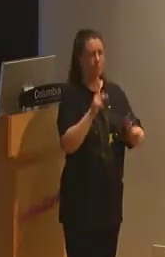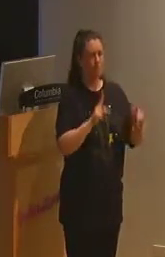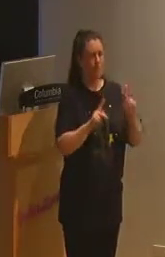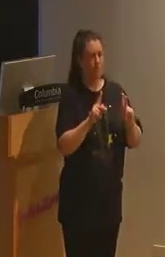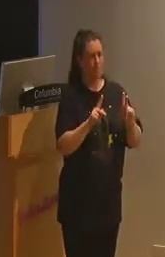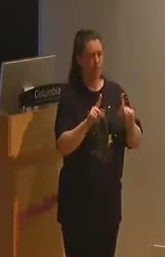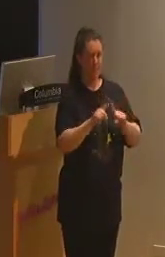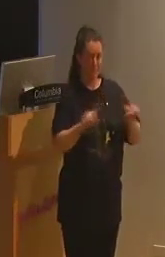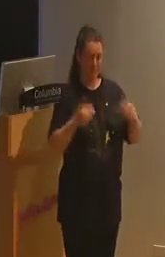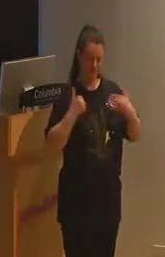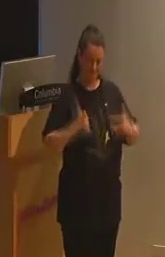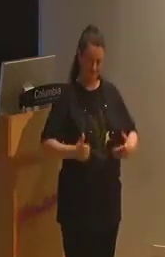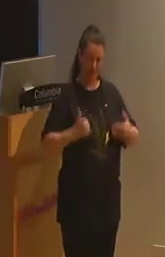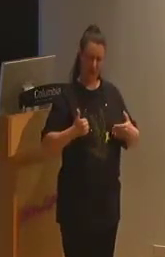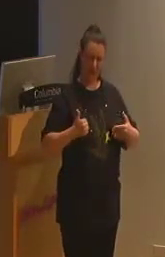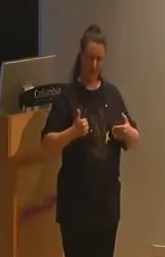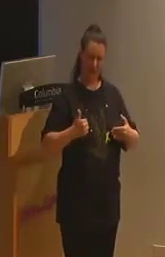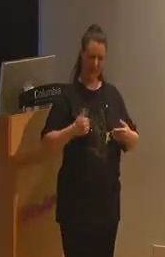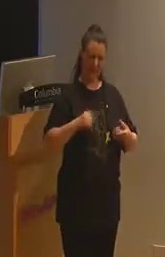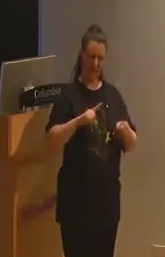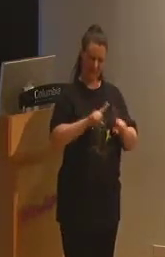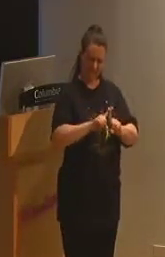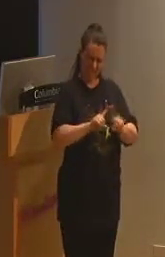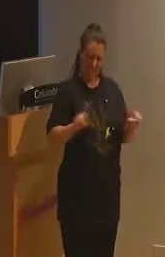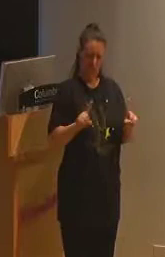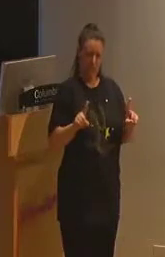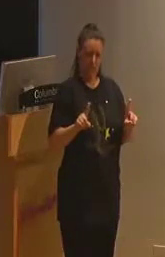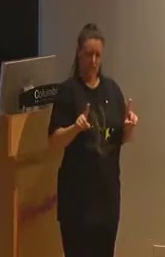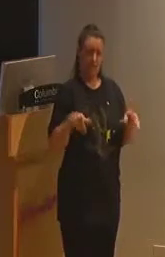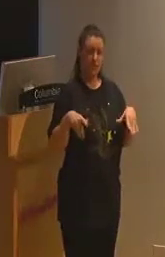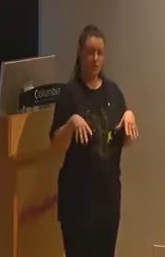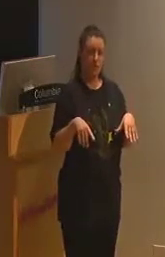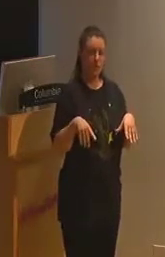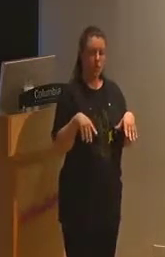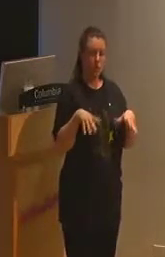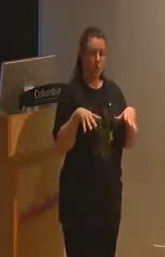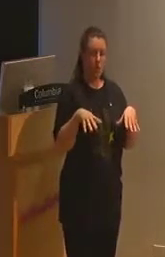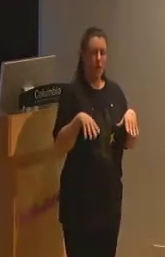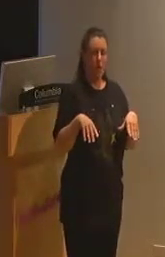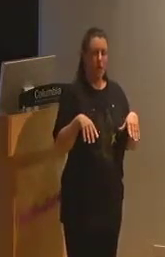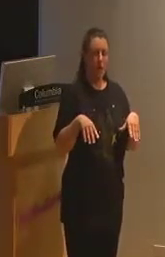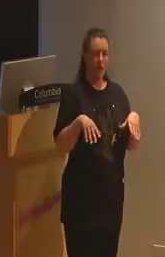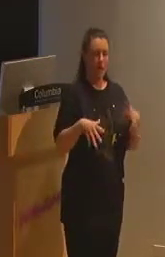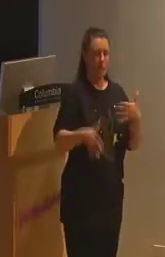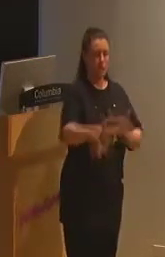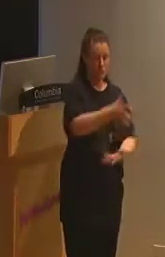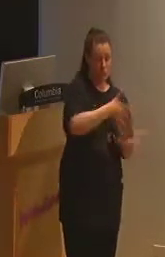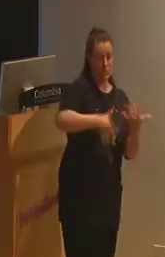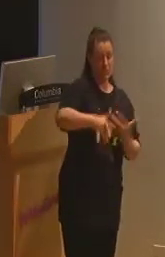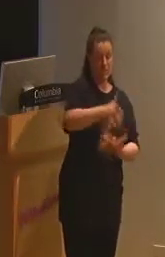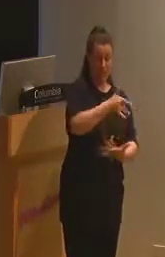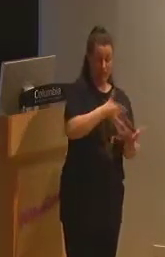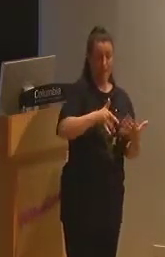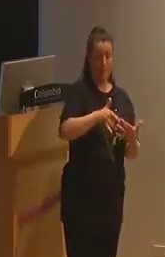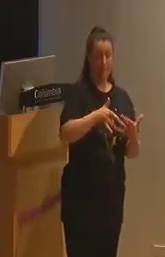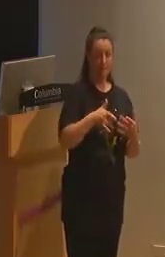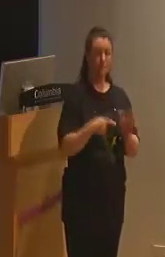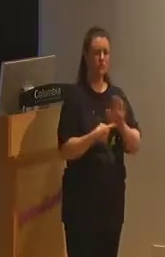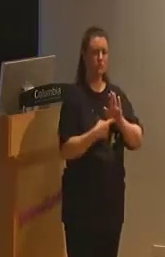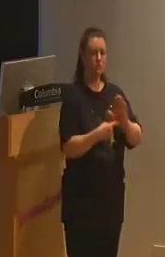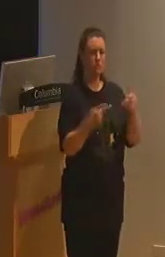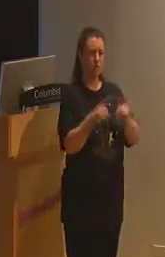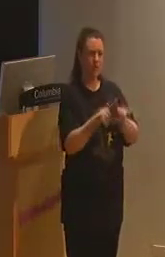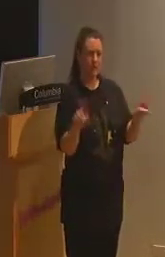differences to adapt to social norms and or custodial spaces to make difference invisible from